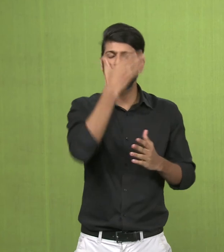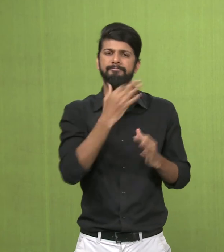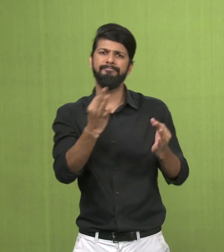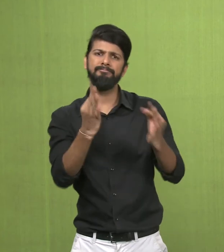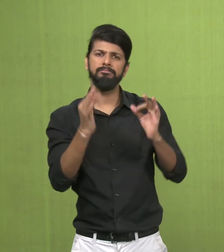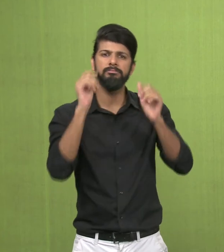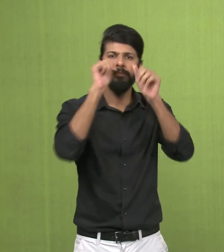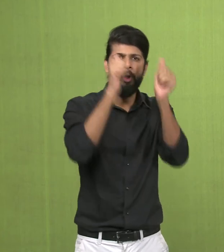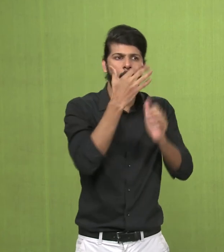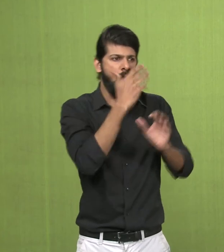aptly match.